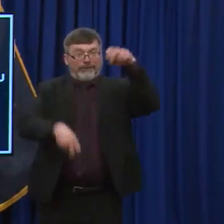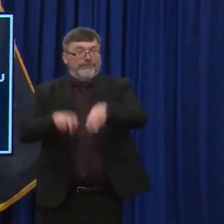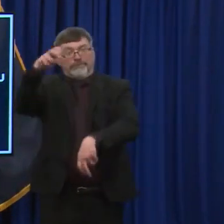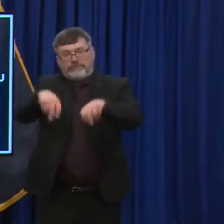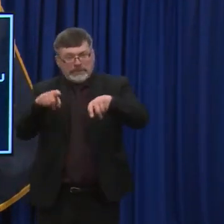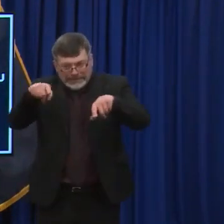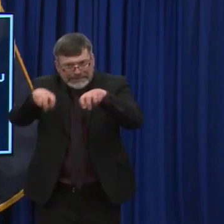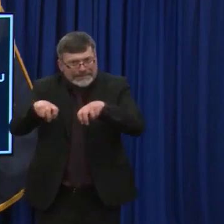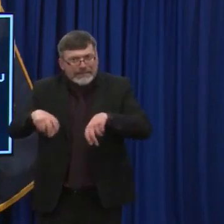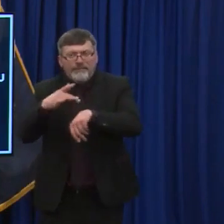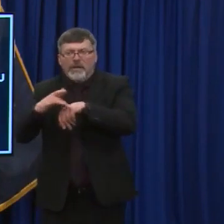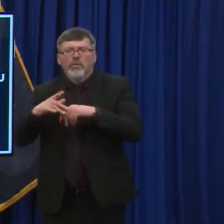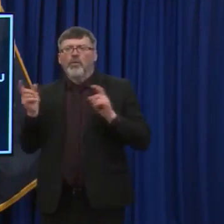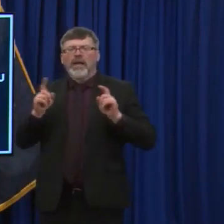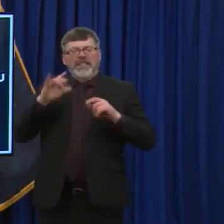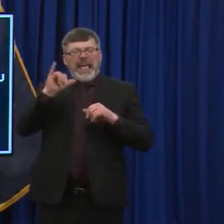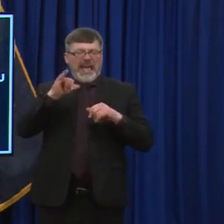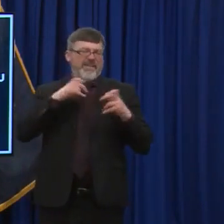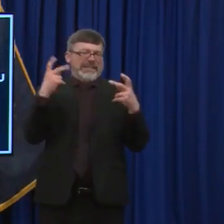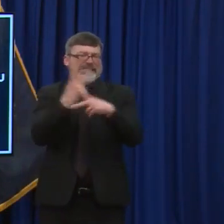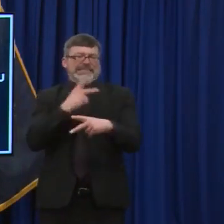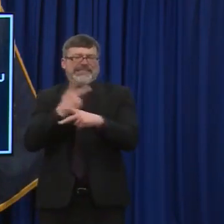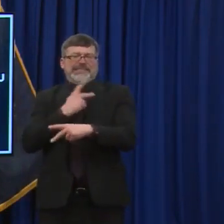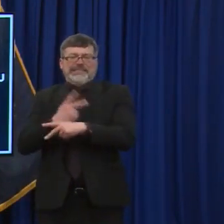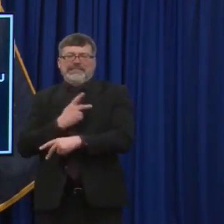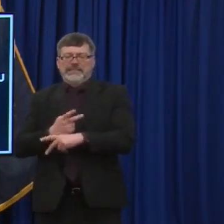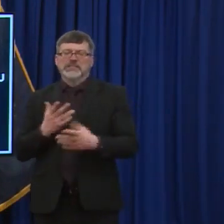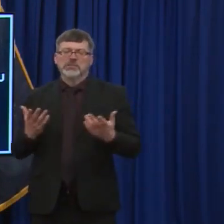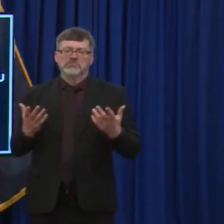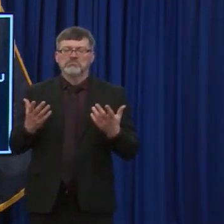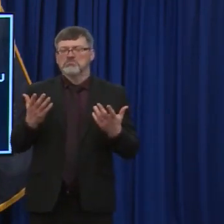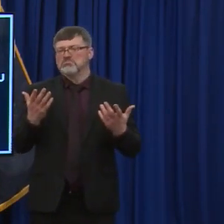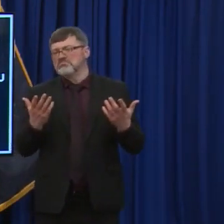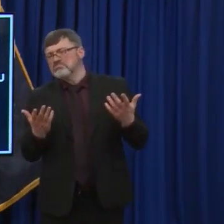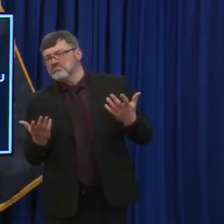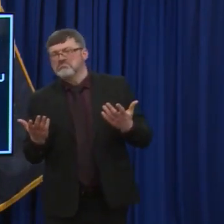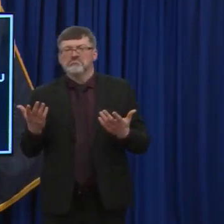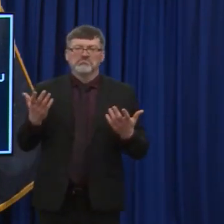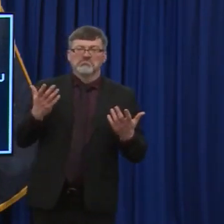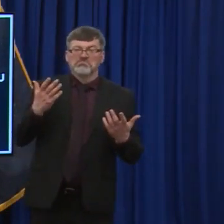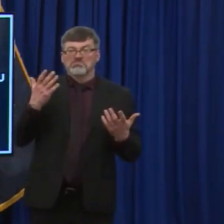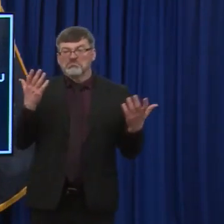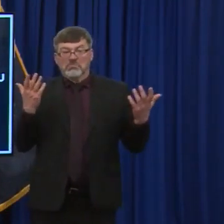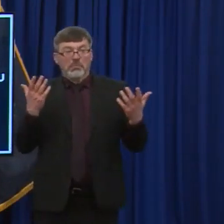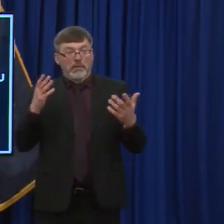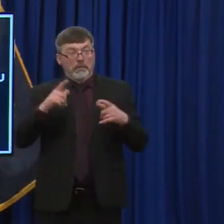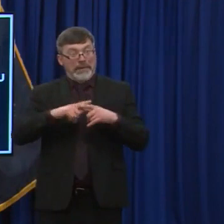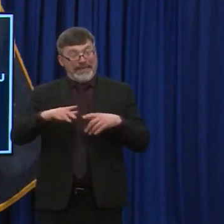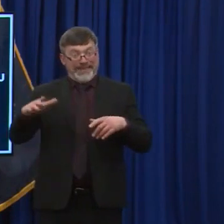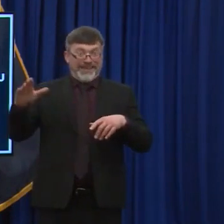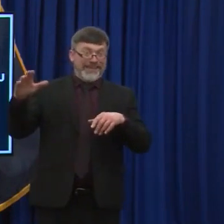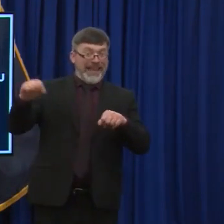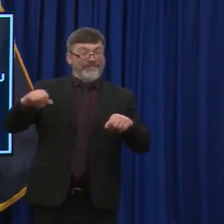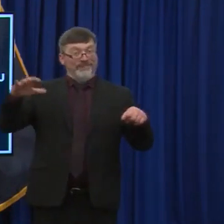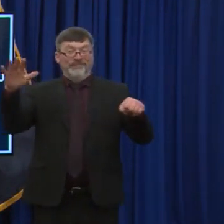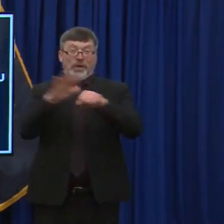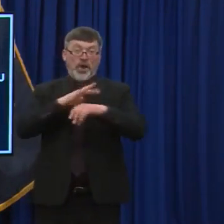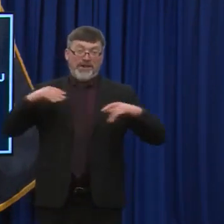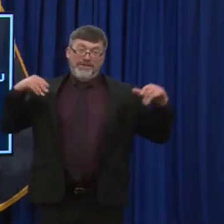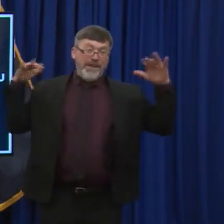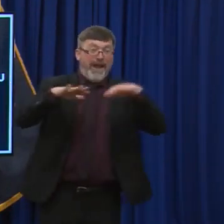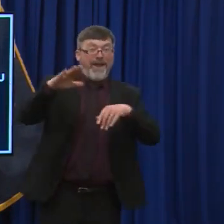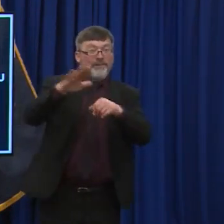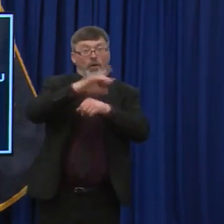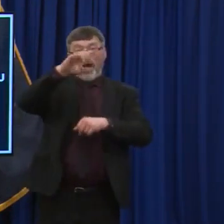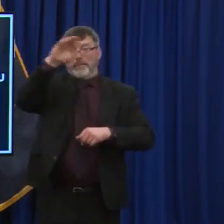distancing, um, that we need to. And sometimes that, that still may result in, in limited capacity or less than a hundred percent capacity. But all those details are